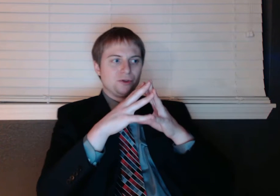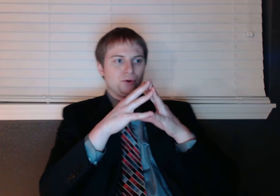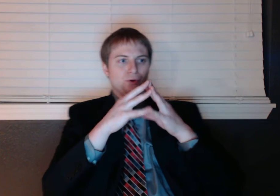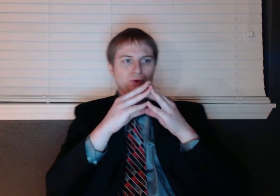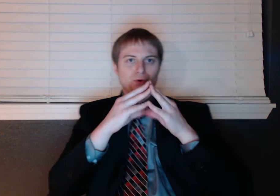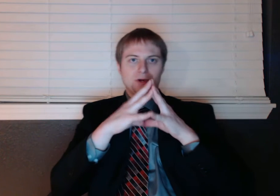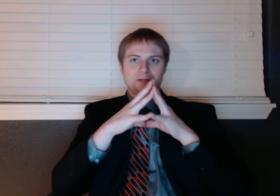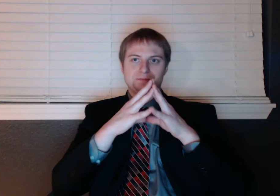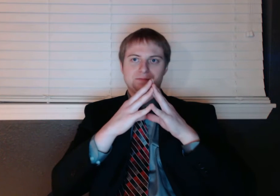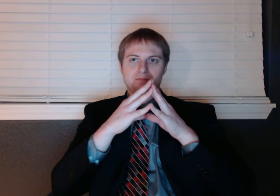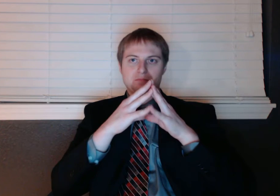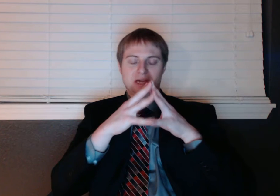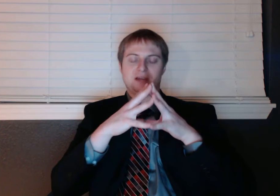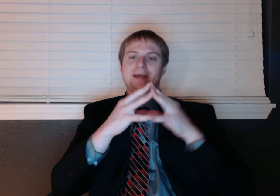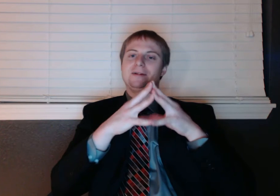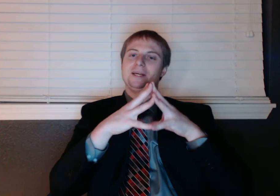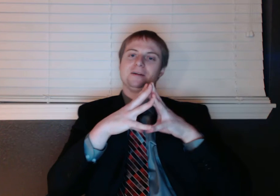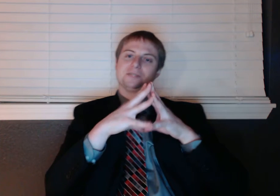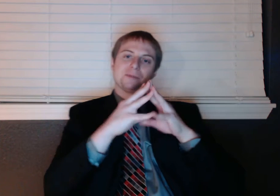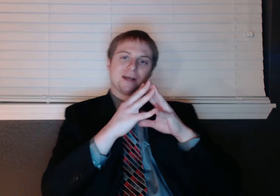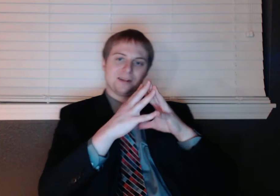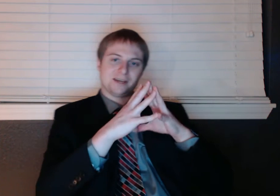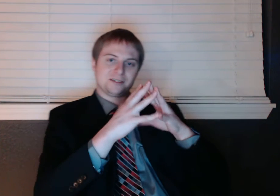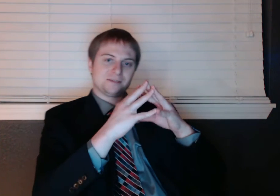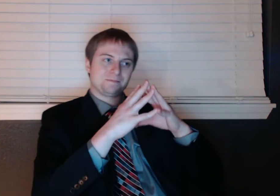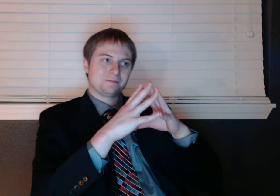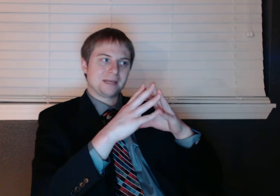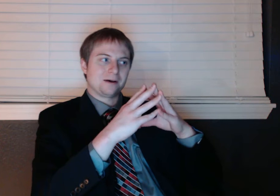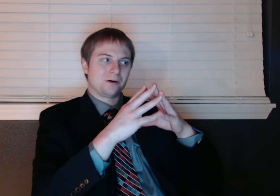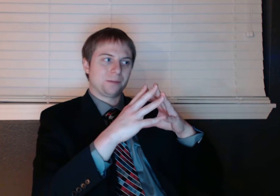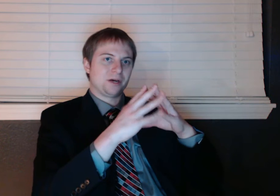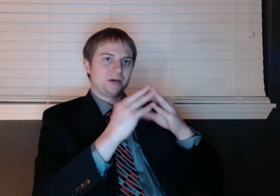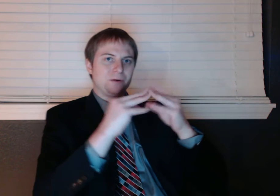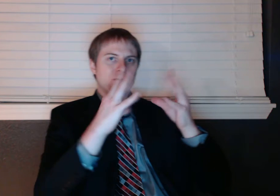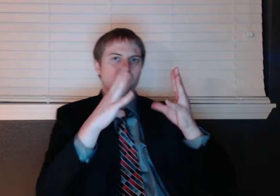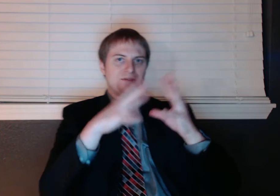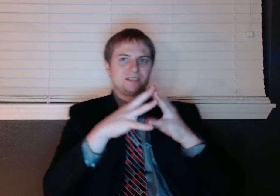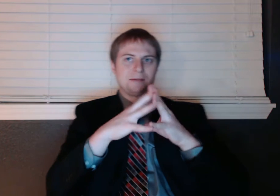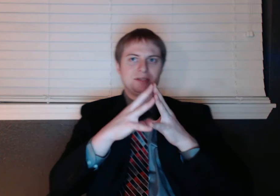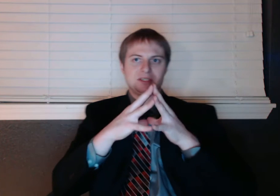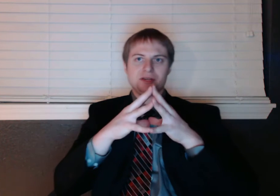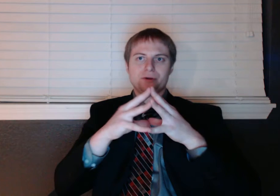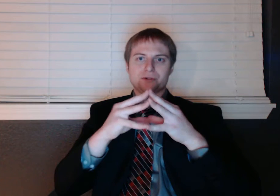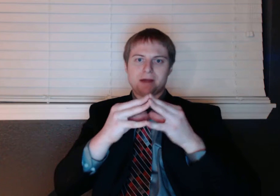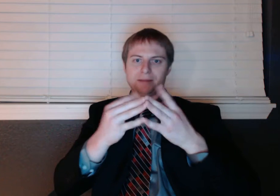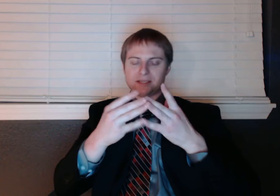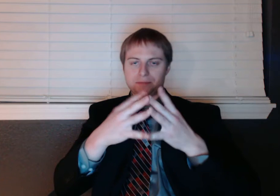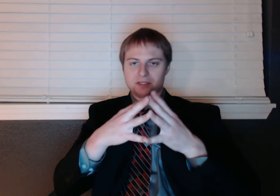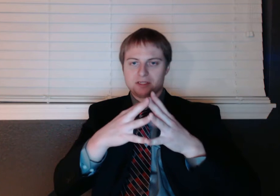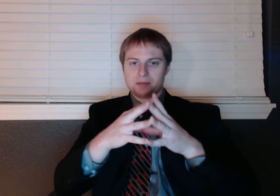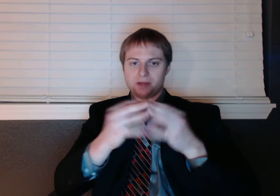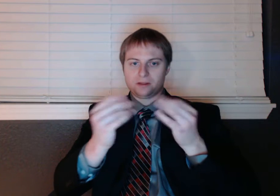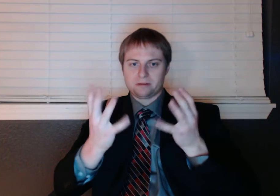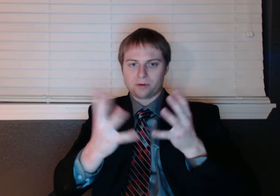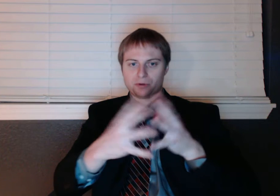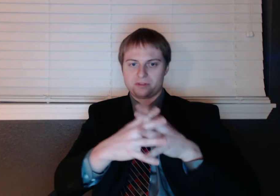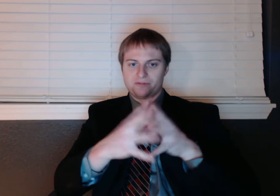the new Megyn Kelly spotlight. Now, I don't know if it's NBC News or MSNBC. I mean, they're both